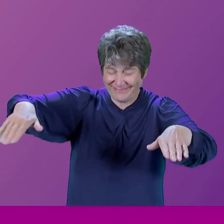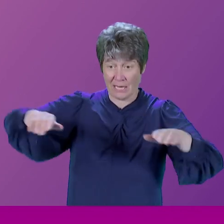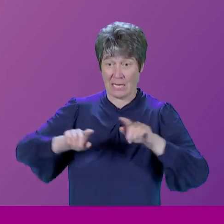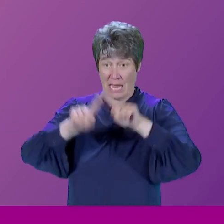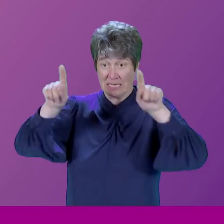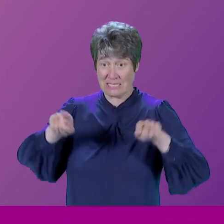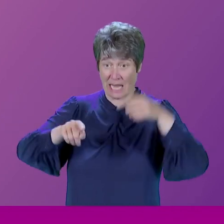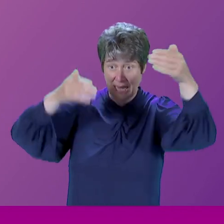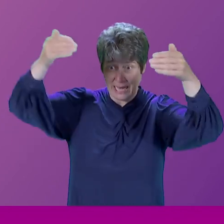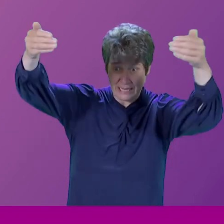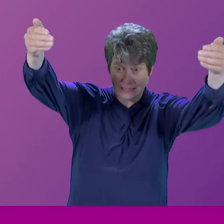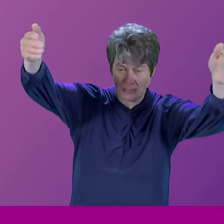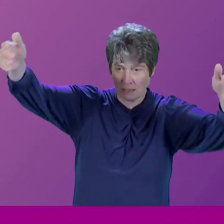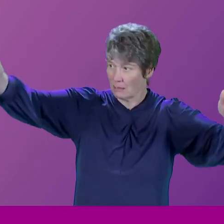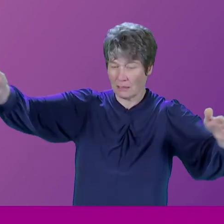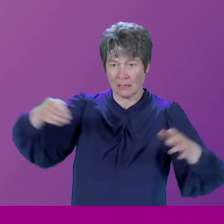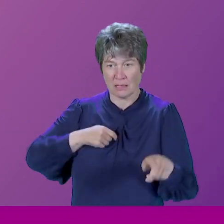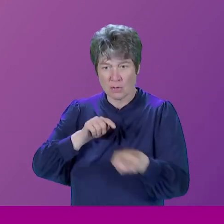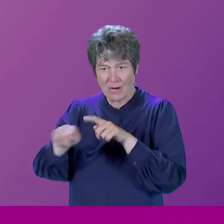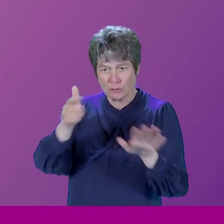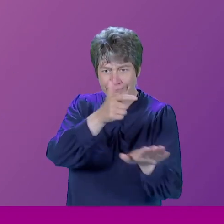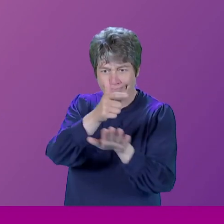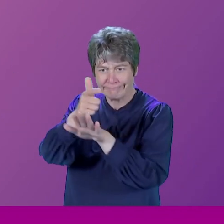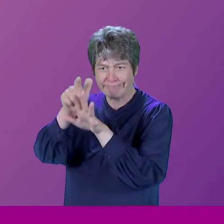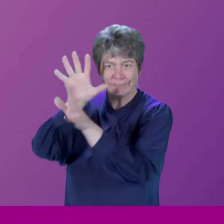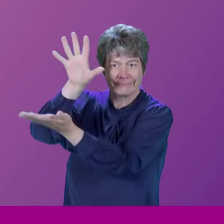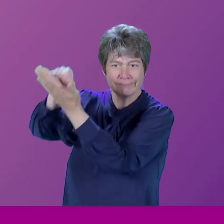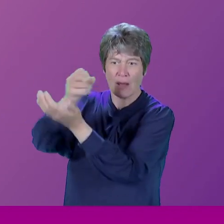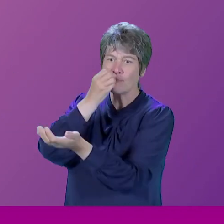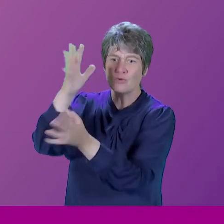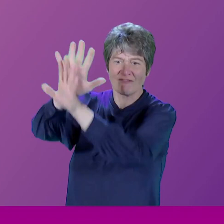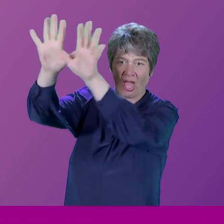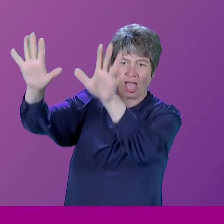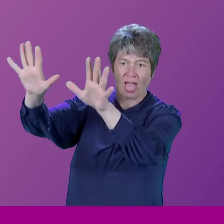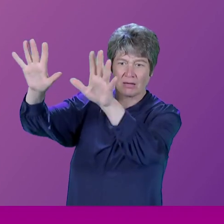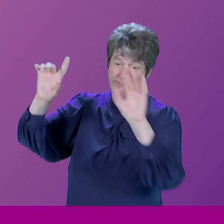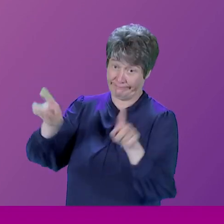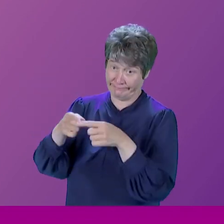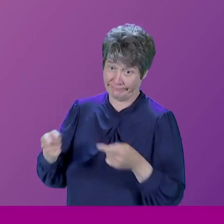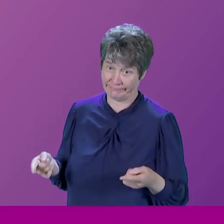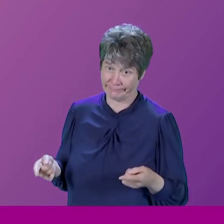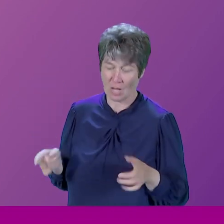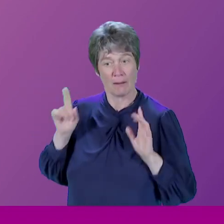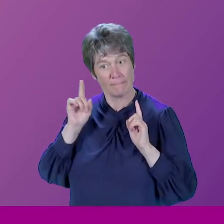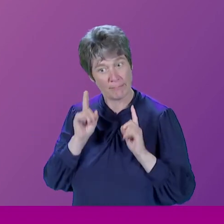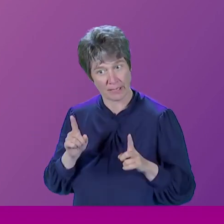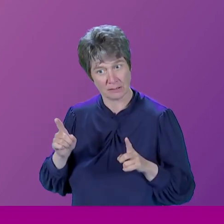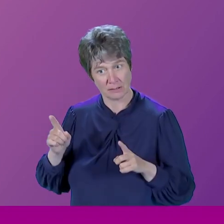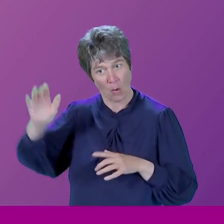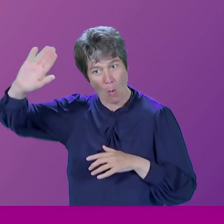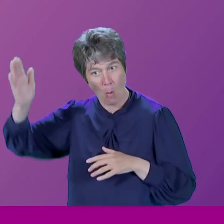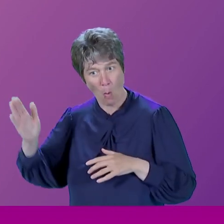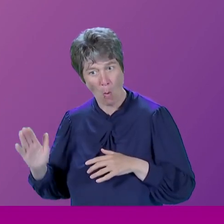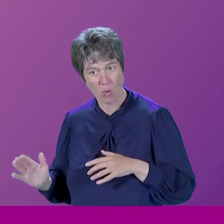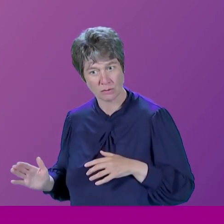You try and film a beautiful building, it's almost impossible. The coasts, by contrast, are really pristine. And you can make beautiful